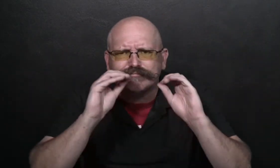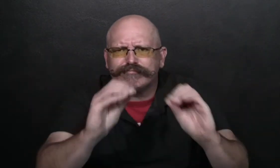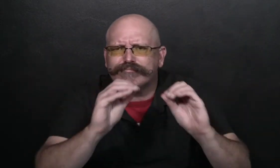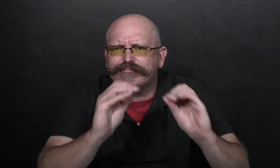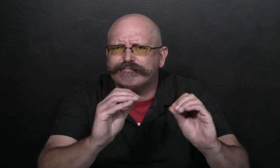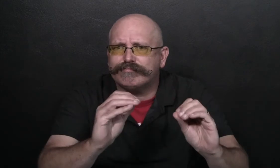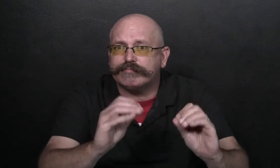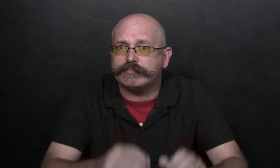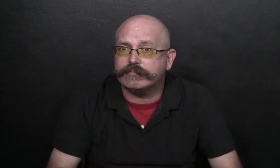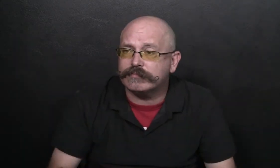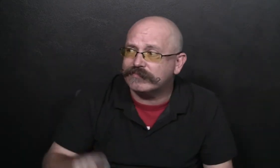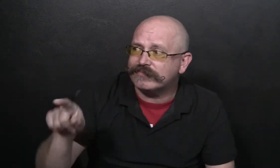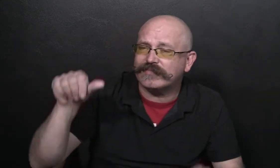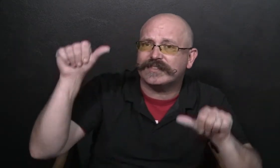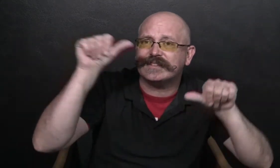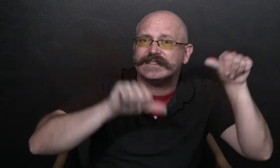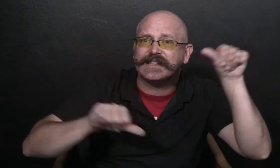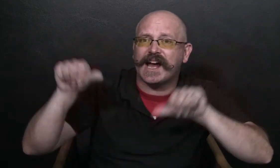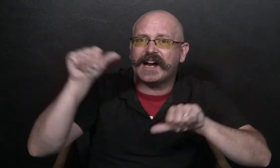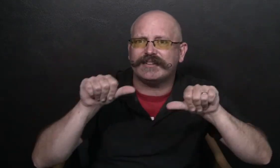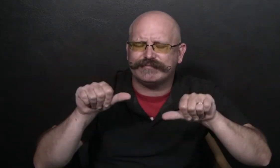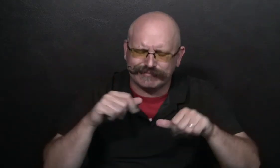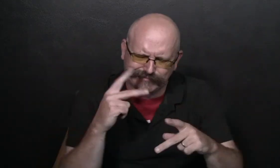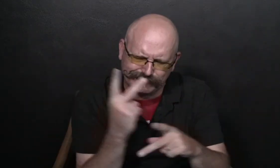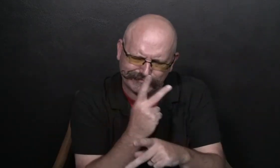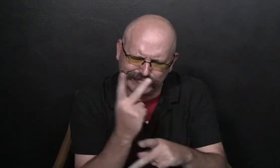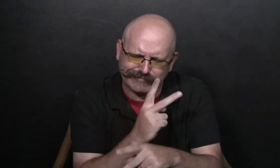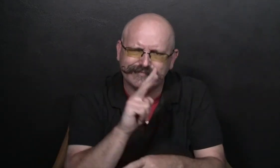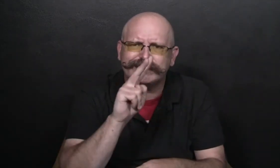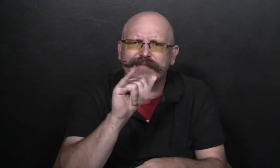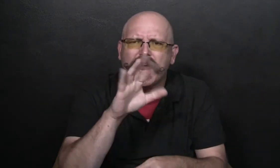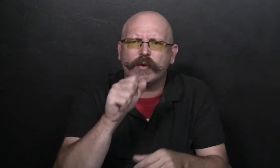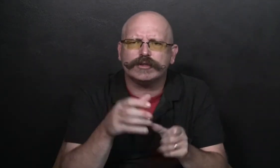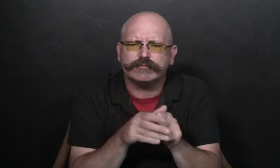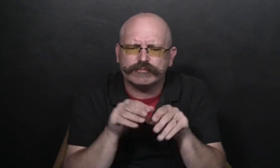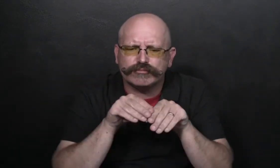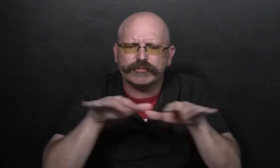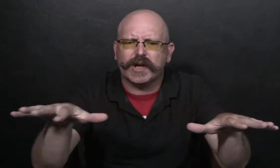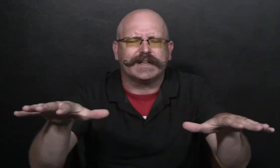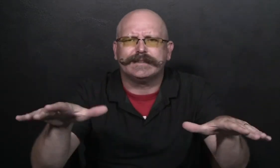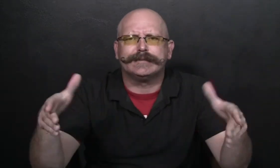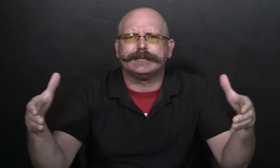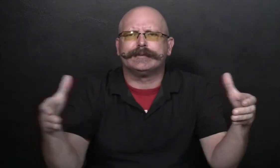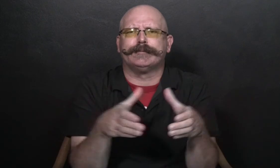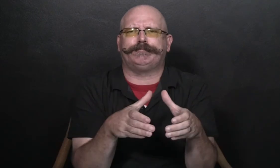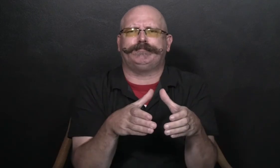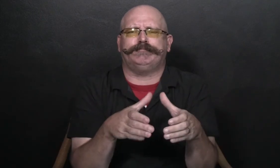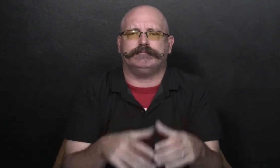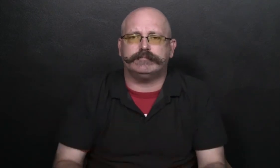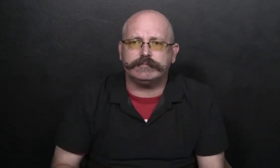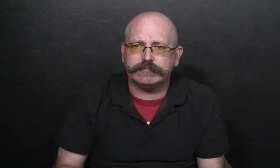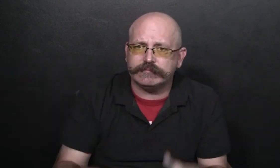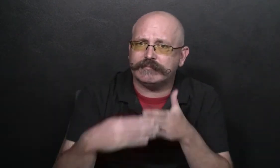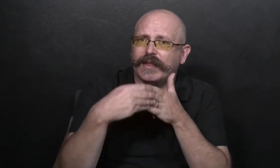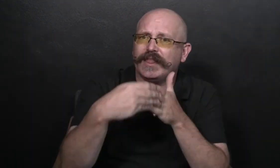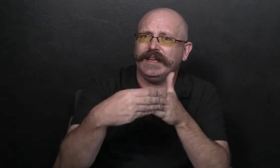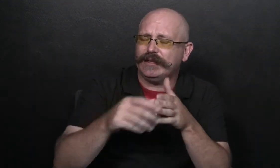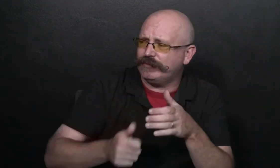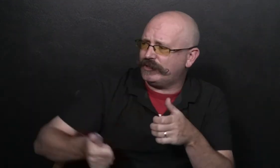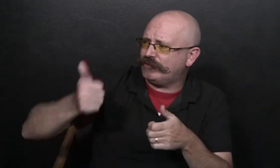For teachers who helped them learn And scientists who worked hard to stop the spread of